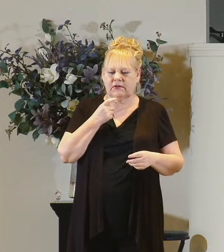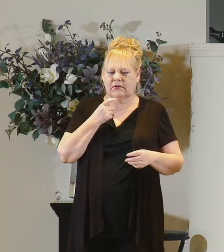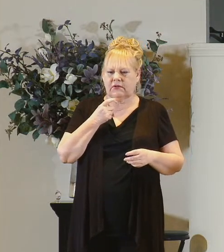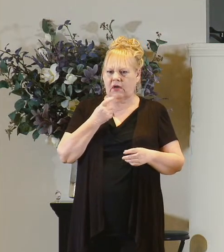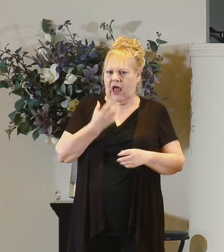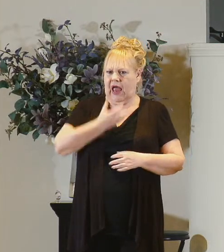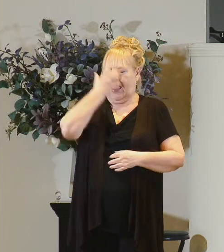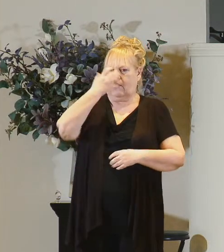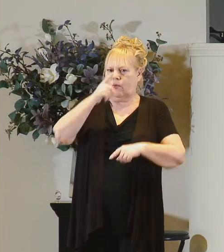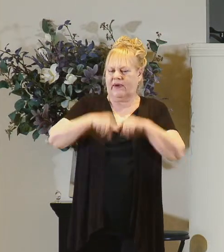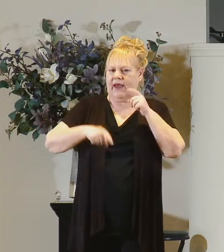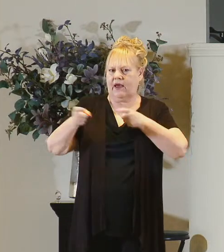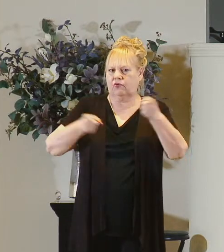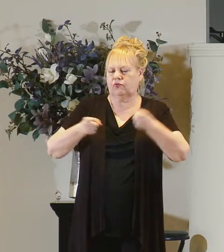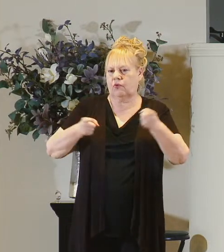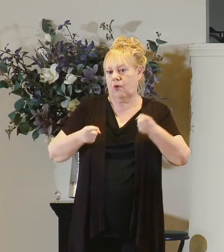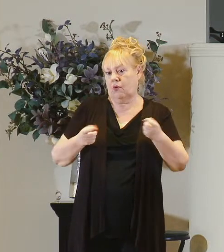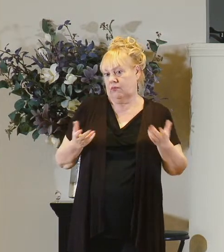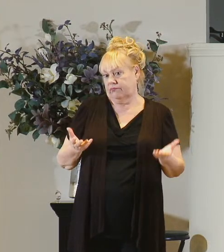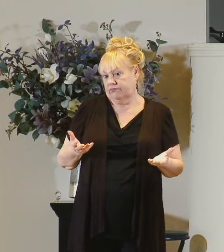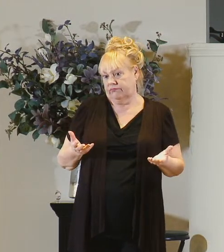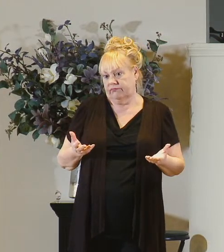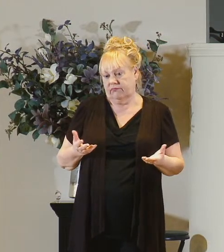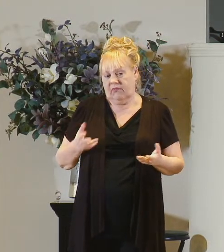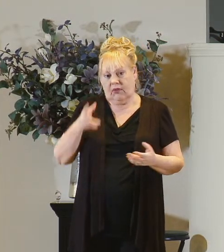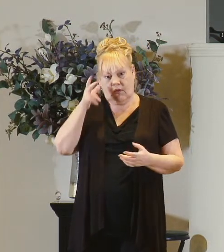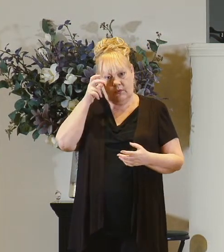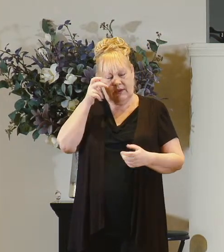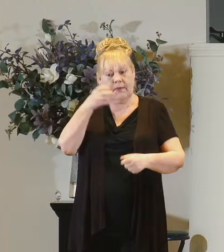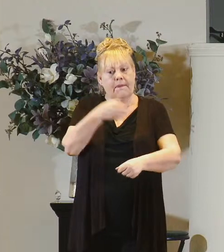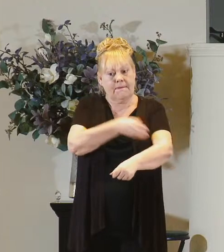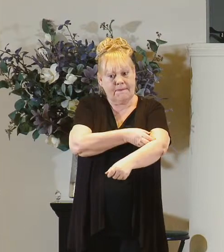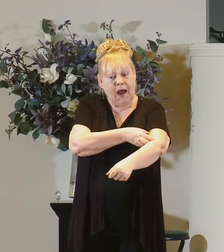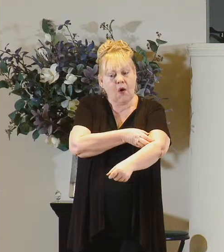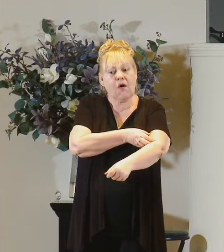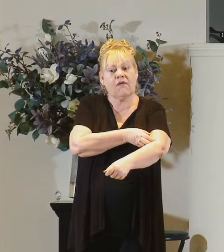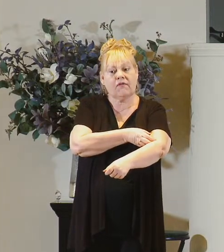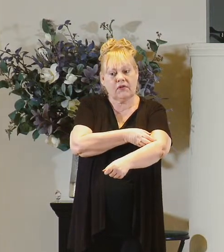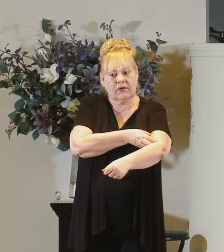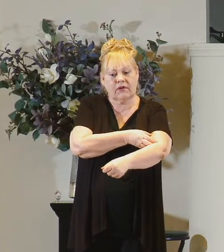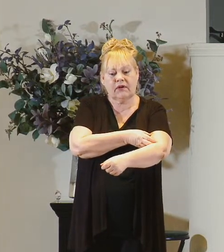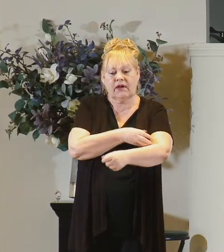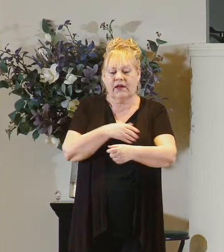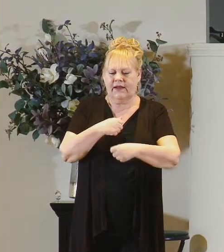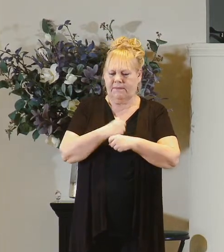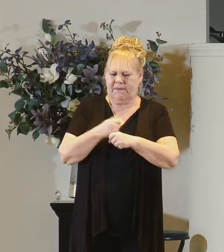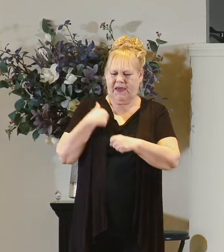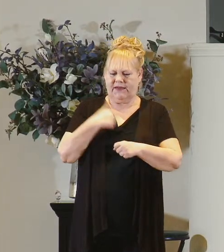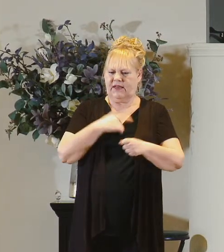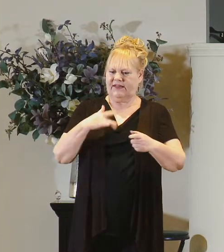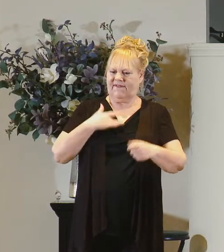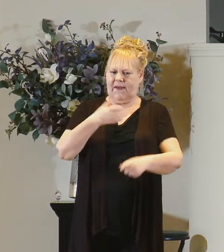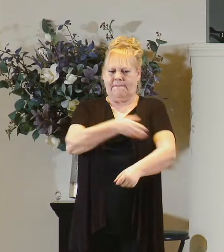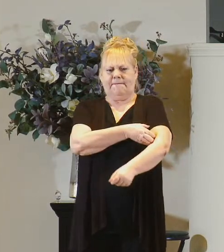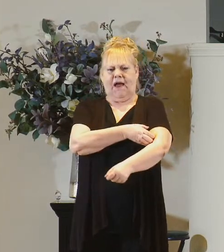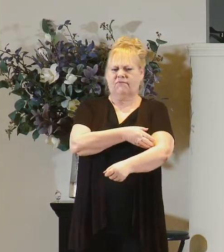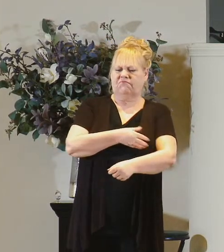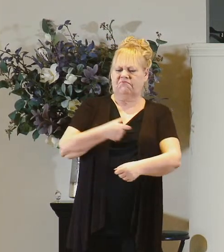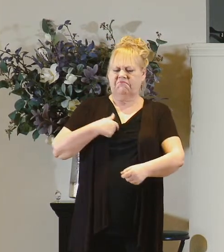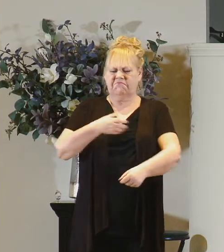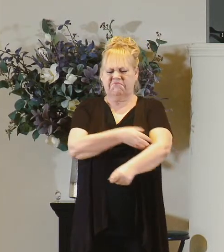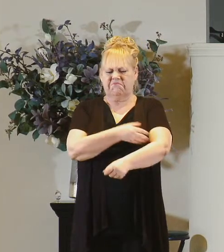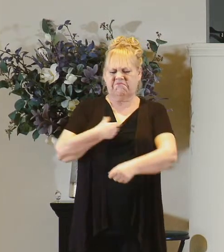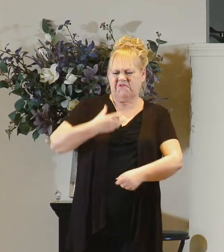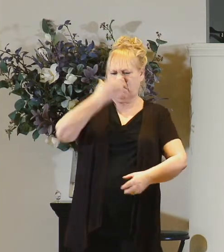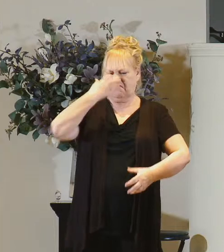anger these demons are powerful demons and in fact they make us feel powerful at first and that's part